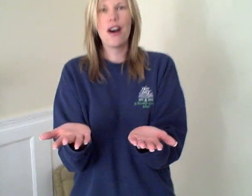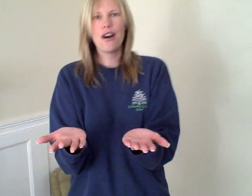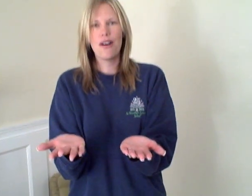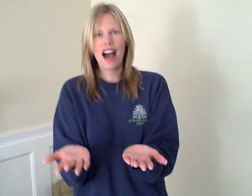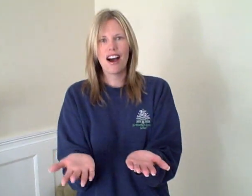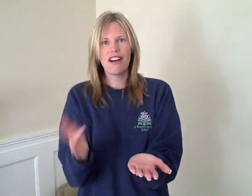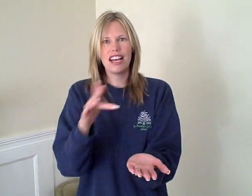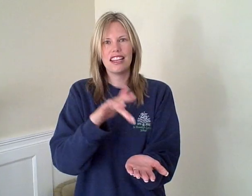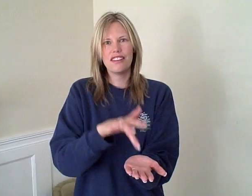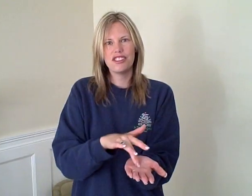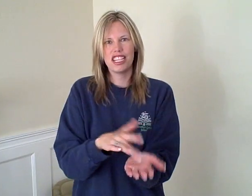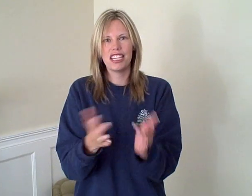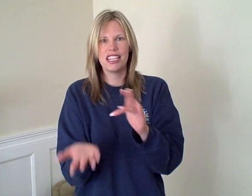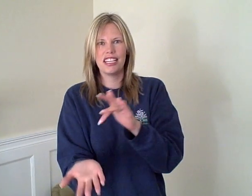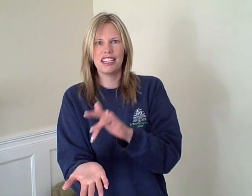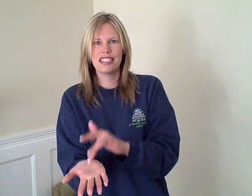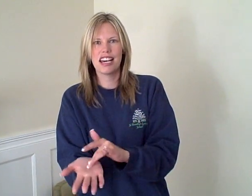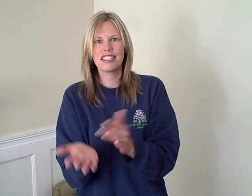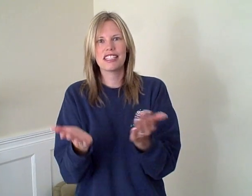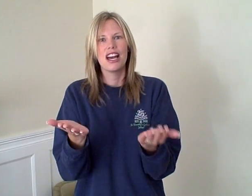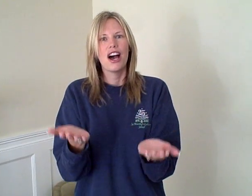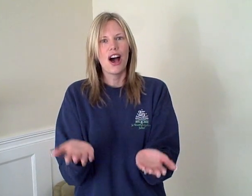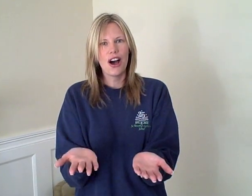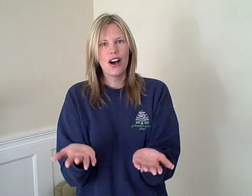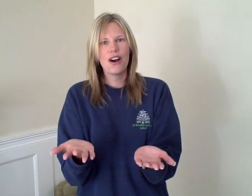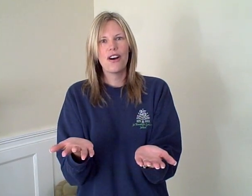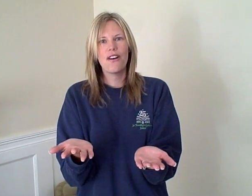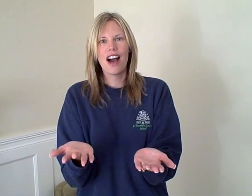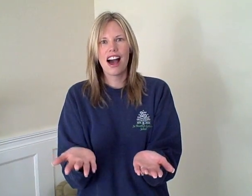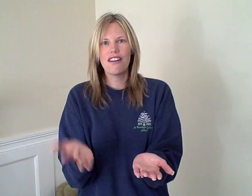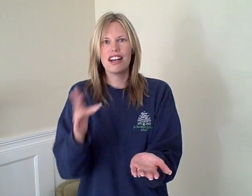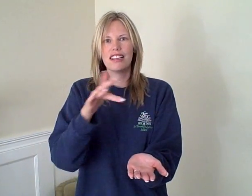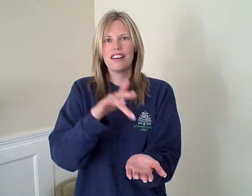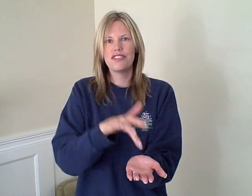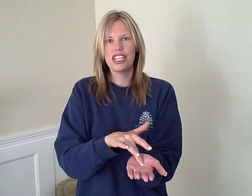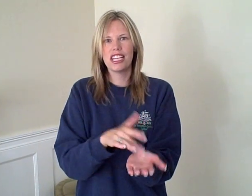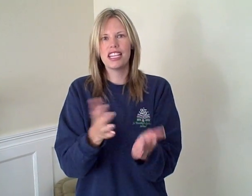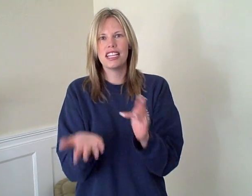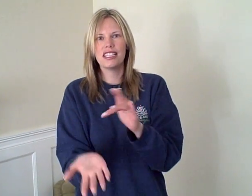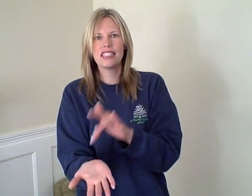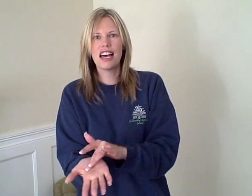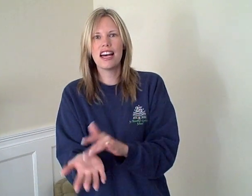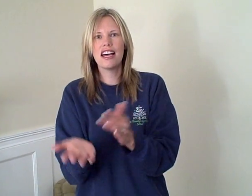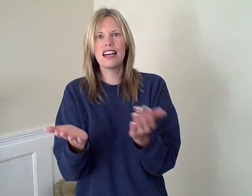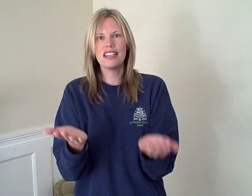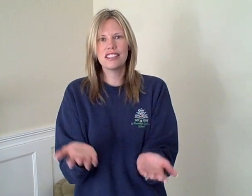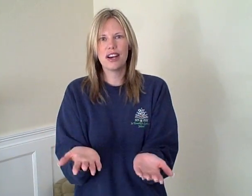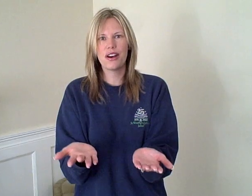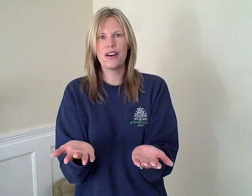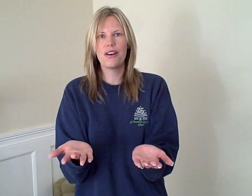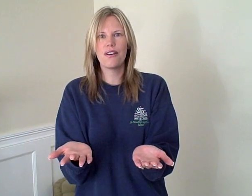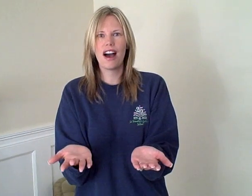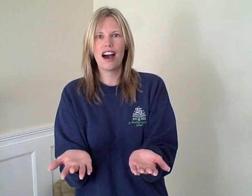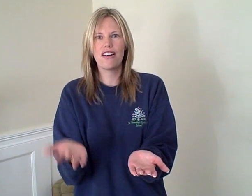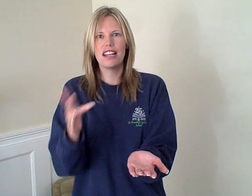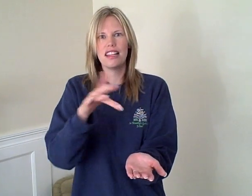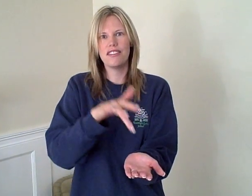how I love Jesus Oh how I love Jesus Oh how I love